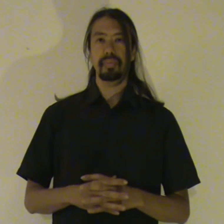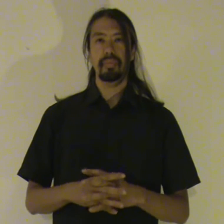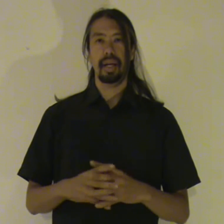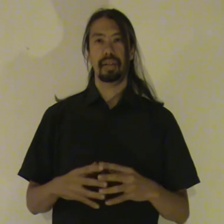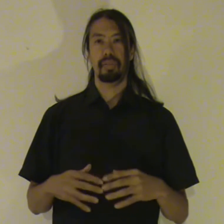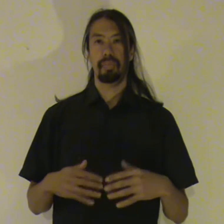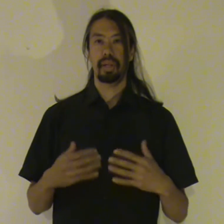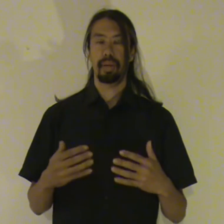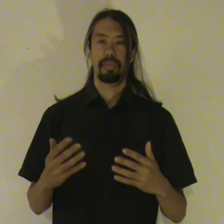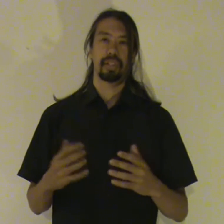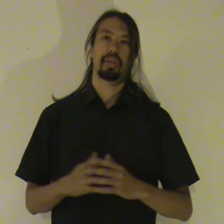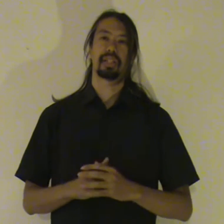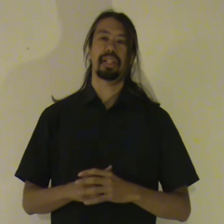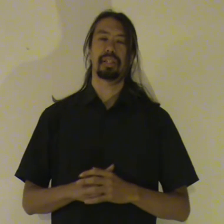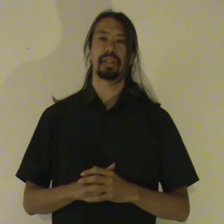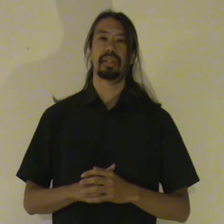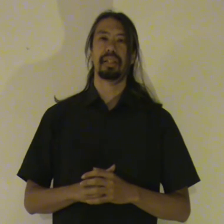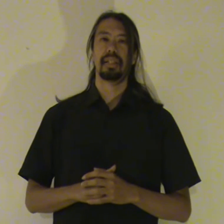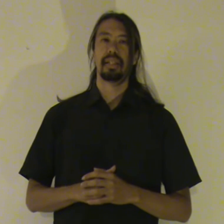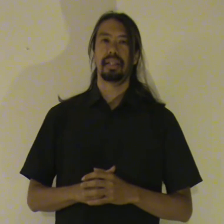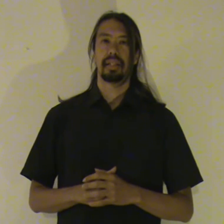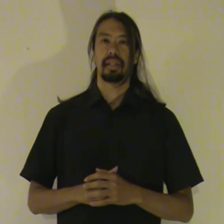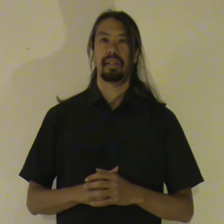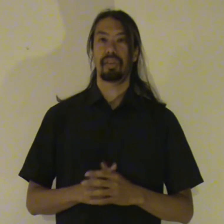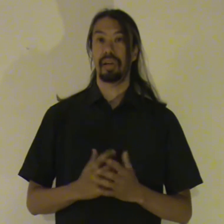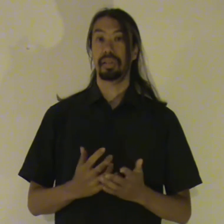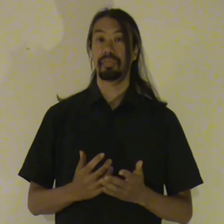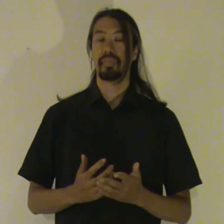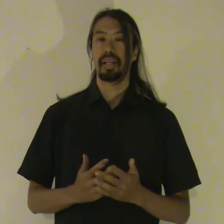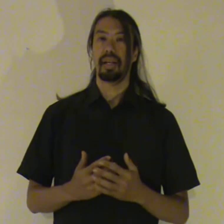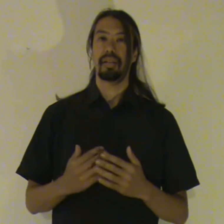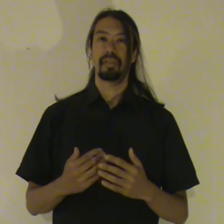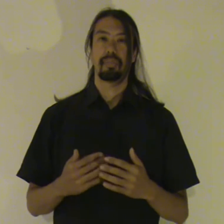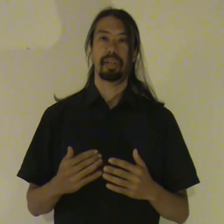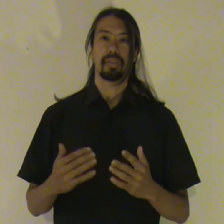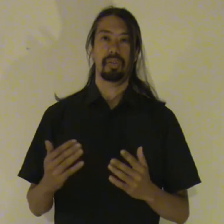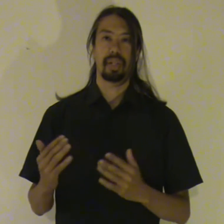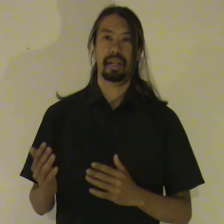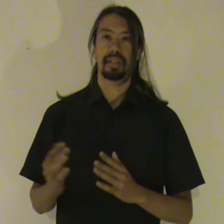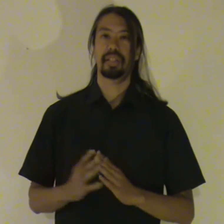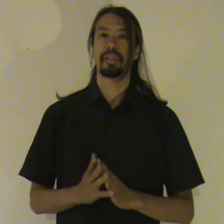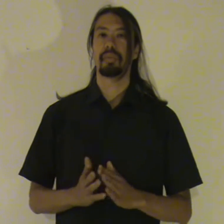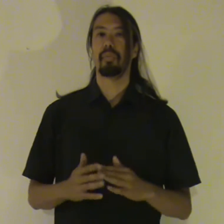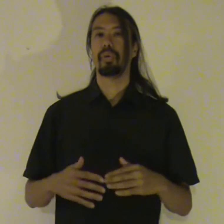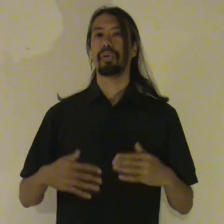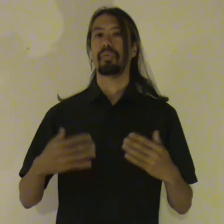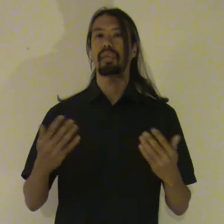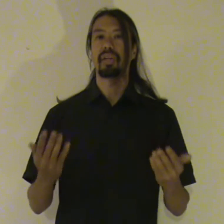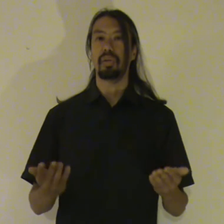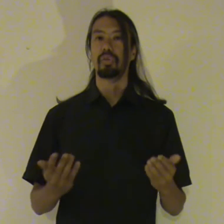And building up a visualization is an art. And the better you get at it, the more you get used